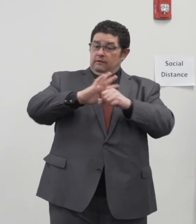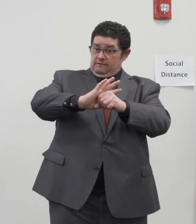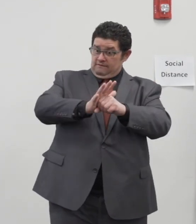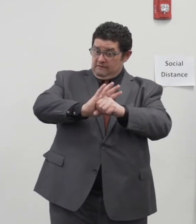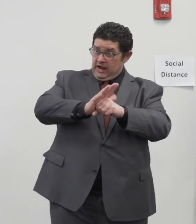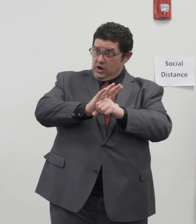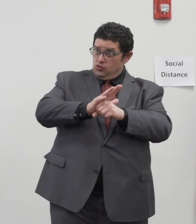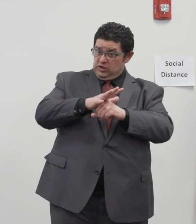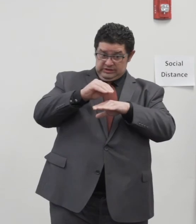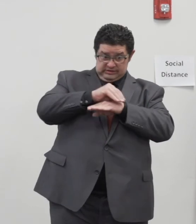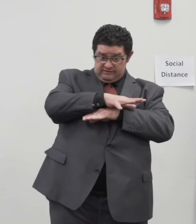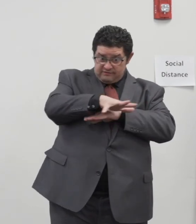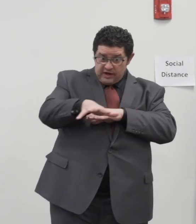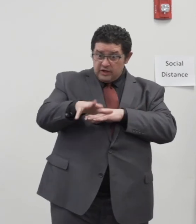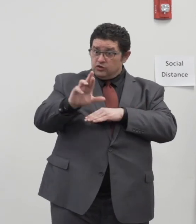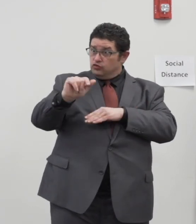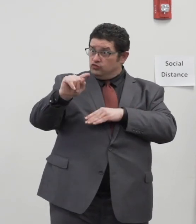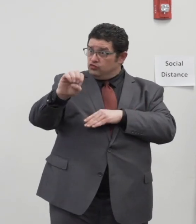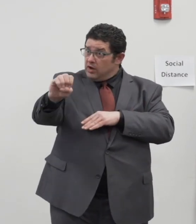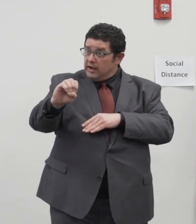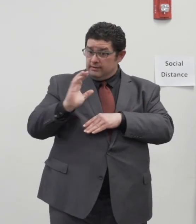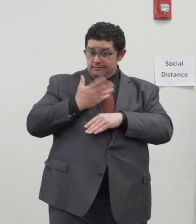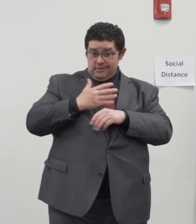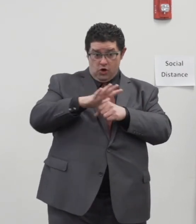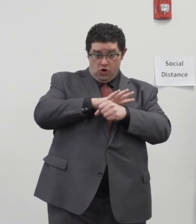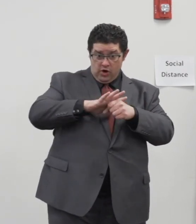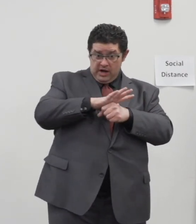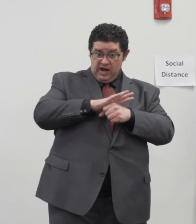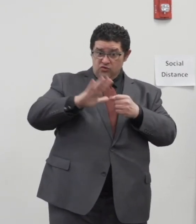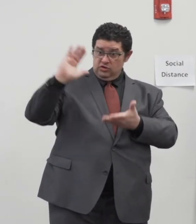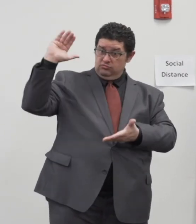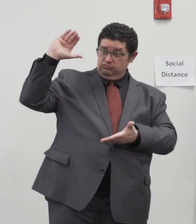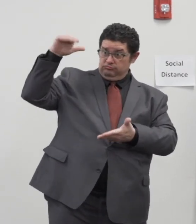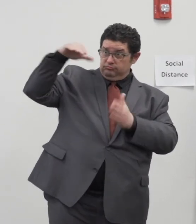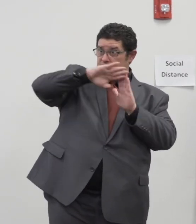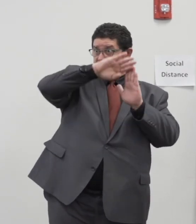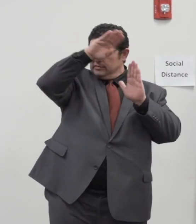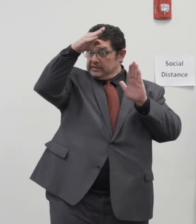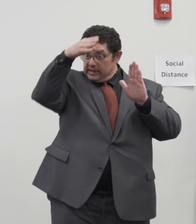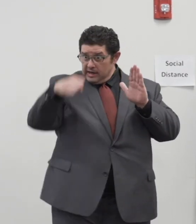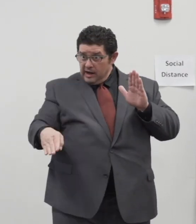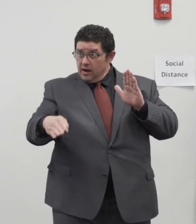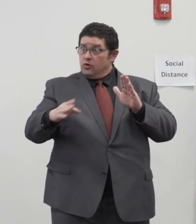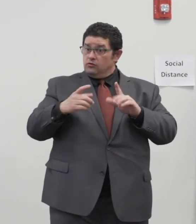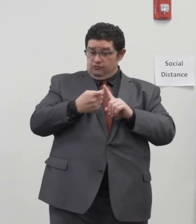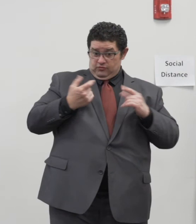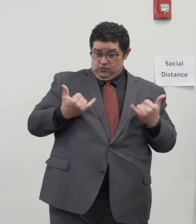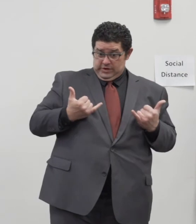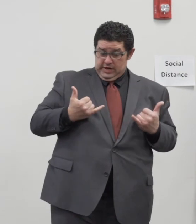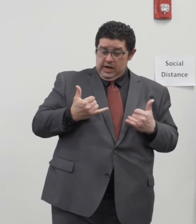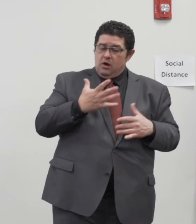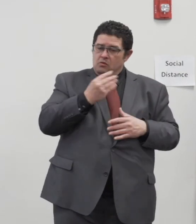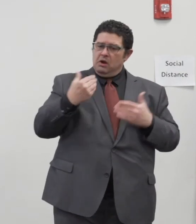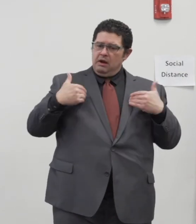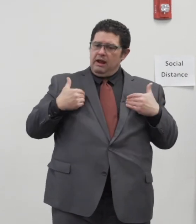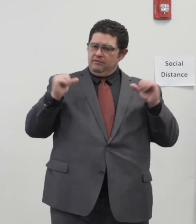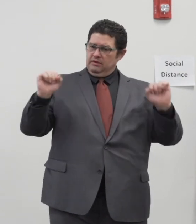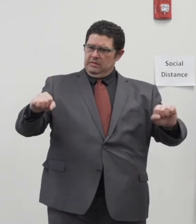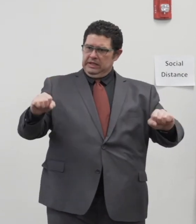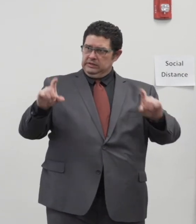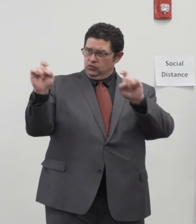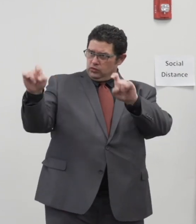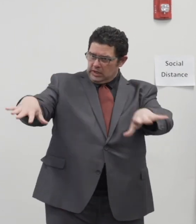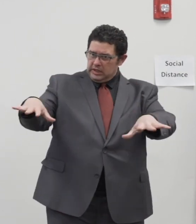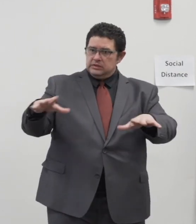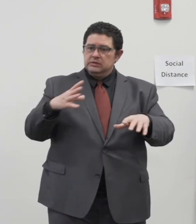infection rate in our county down dramatically from where it is now and then that we have the ability to test test and we are